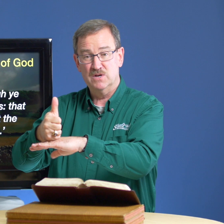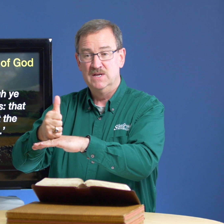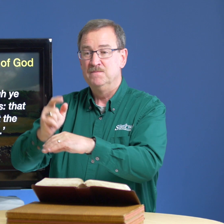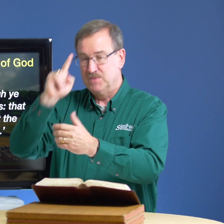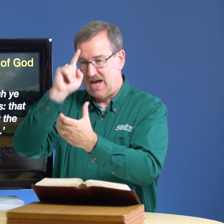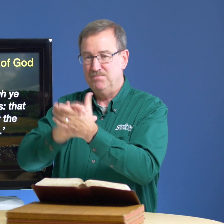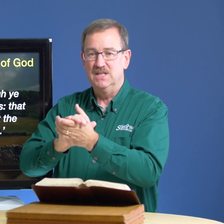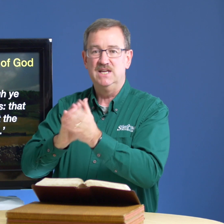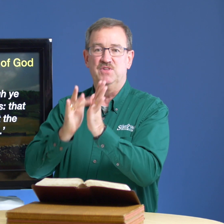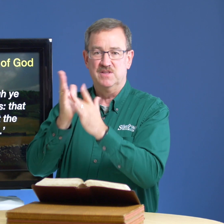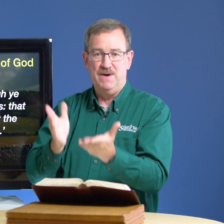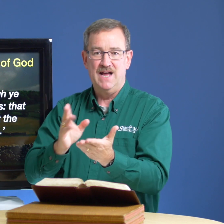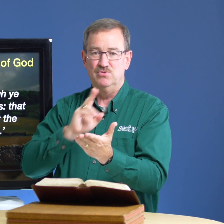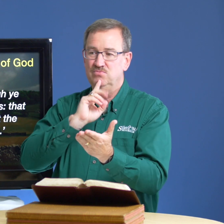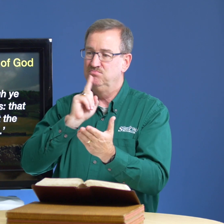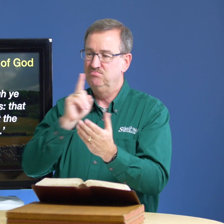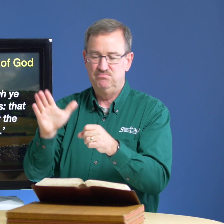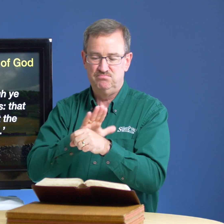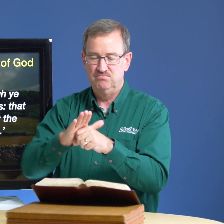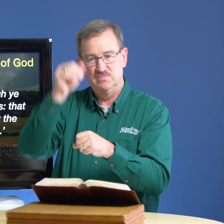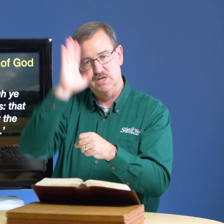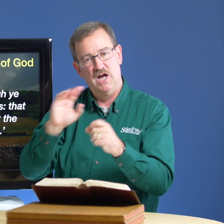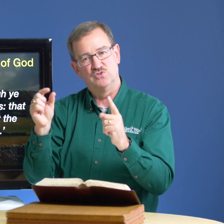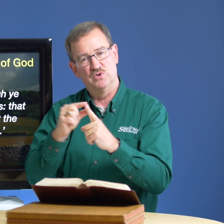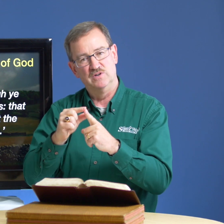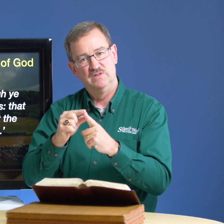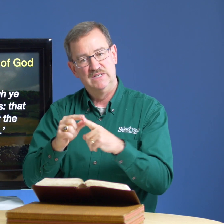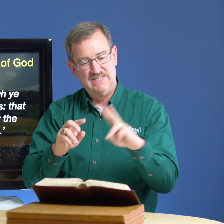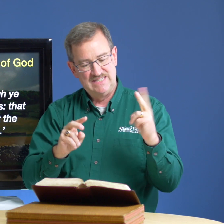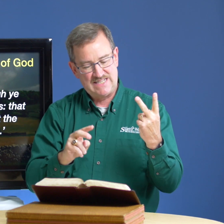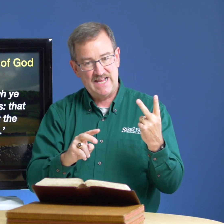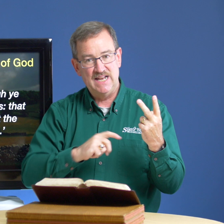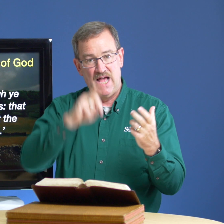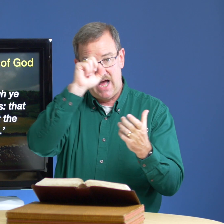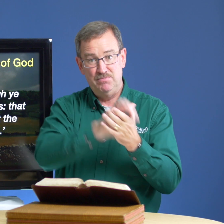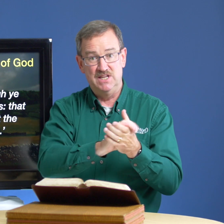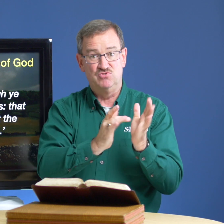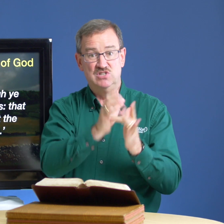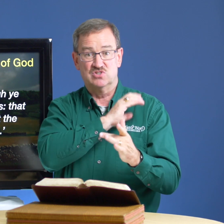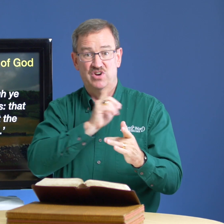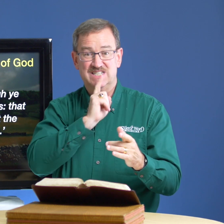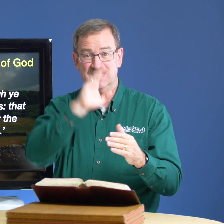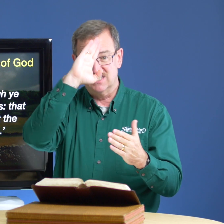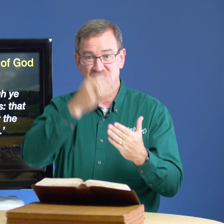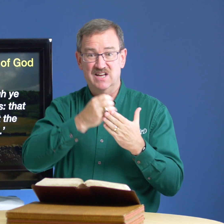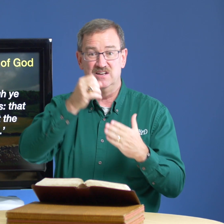i believe that the bible god's word second i believe jesus christ is the son